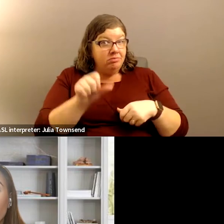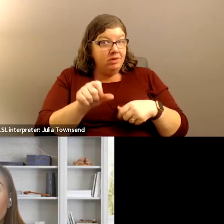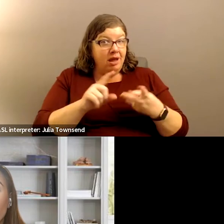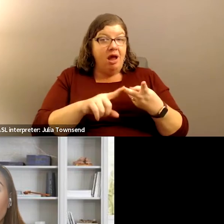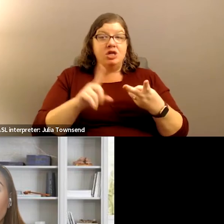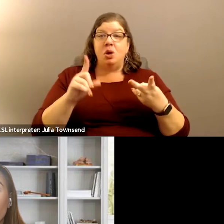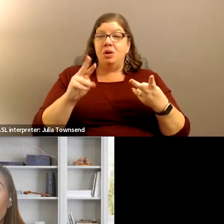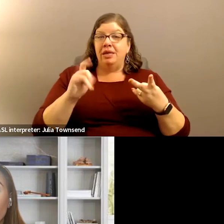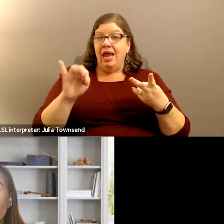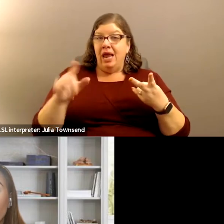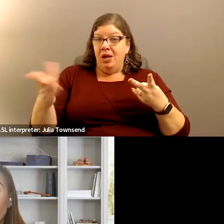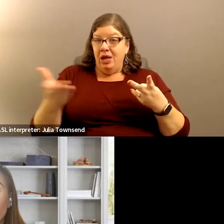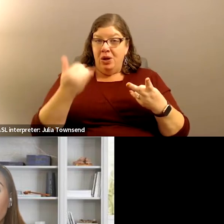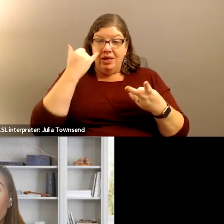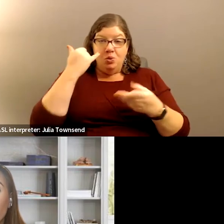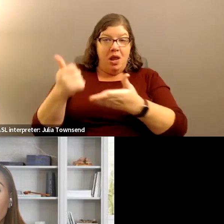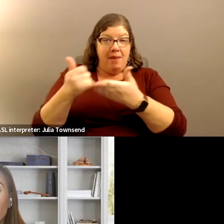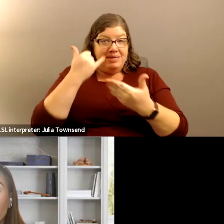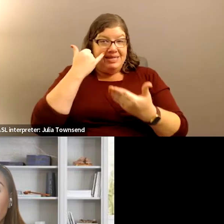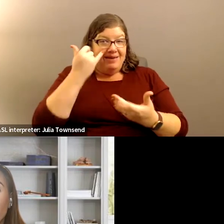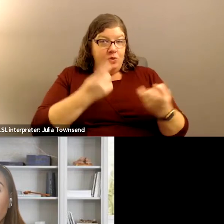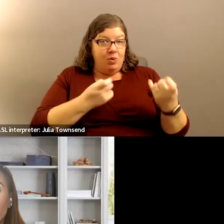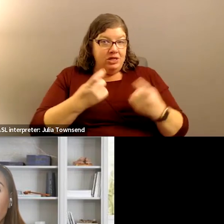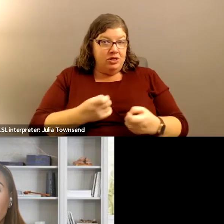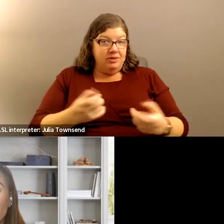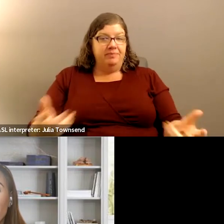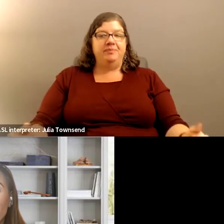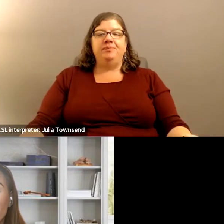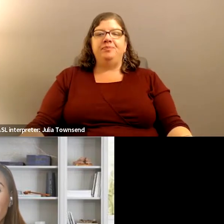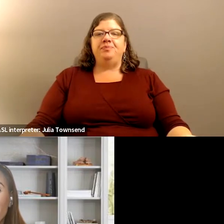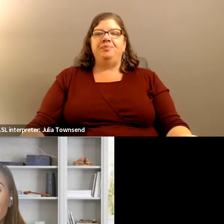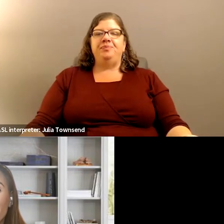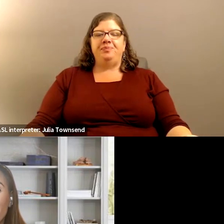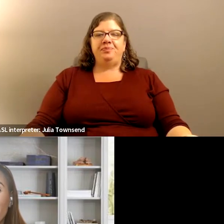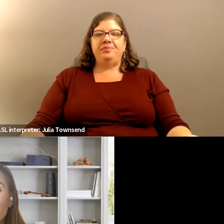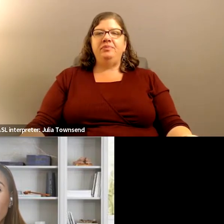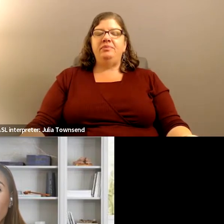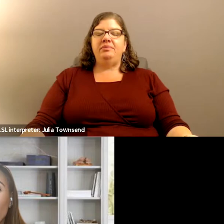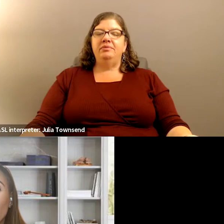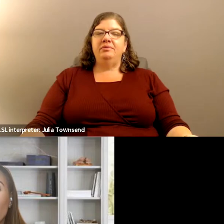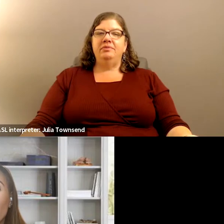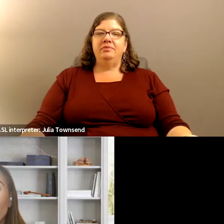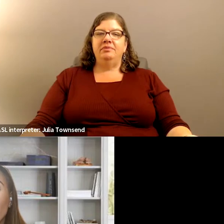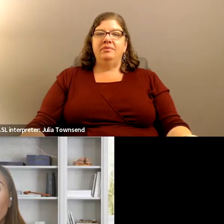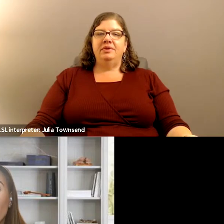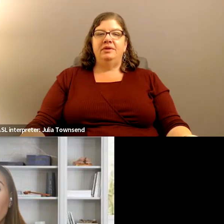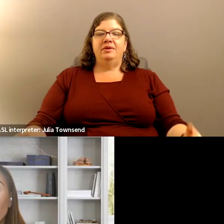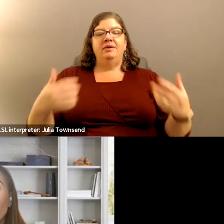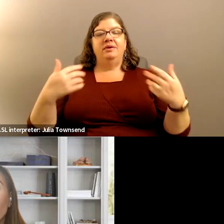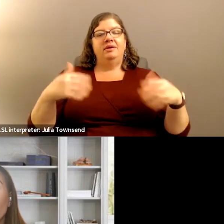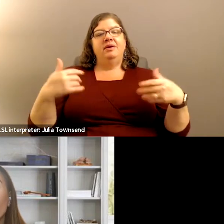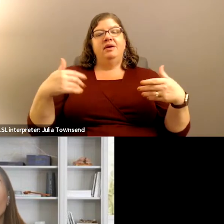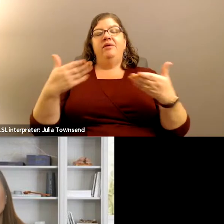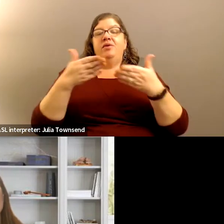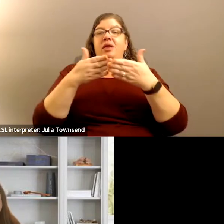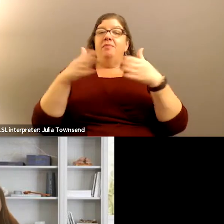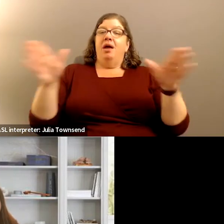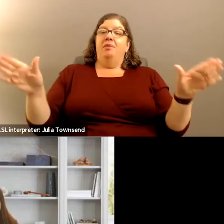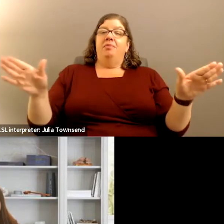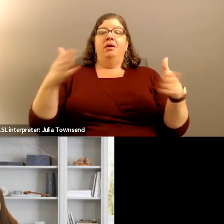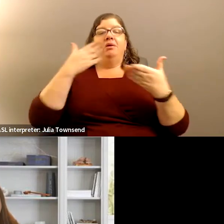Danielle is here to help us if you do. Okay. I just – just for the public might think because the